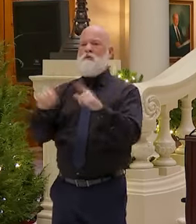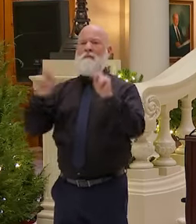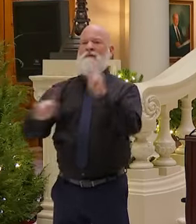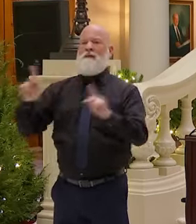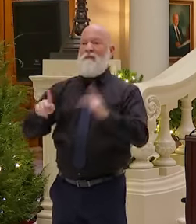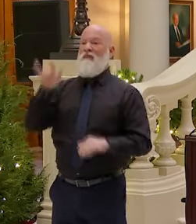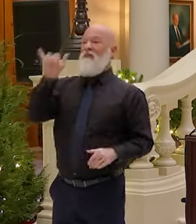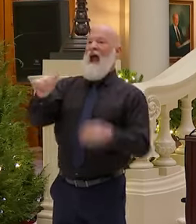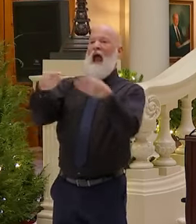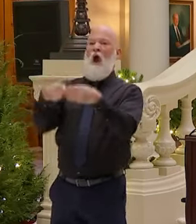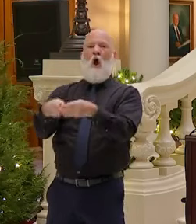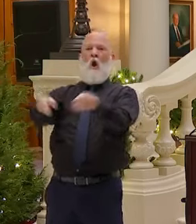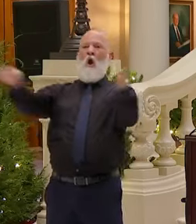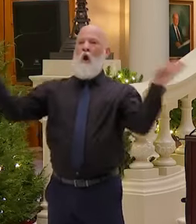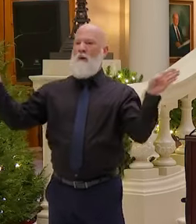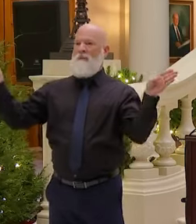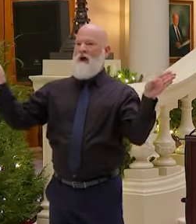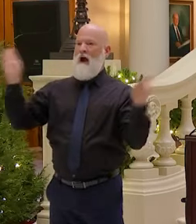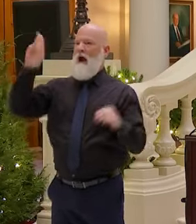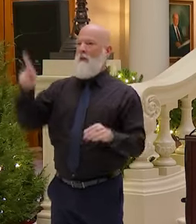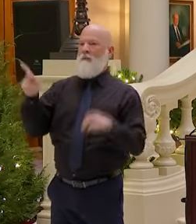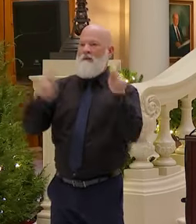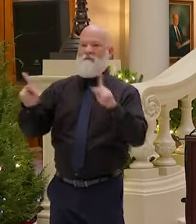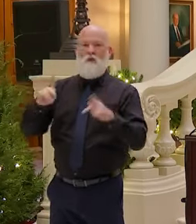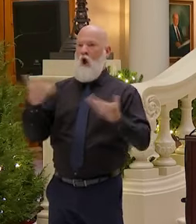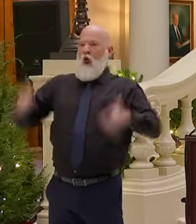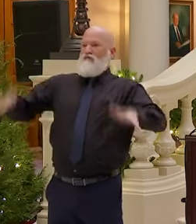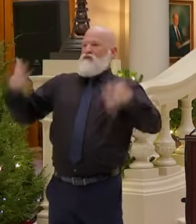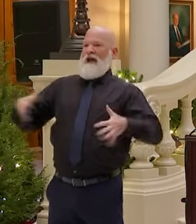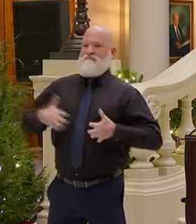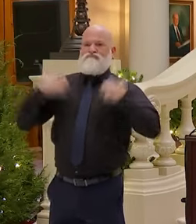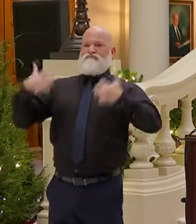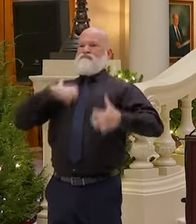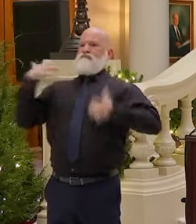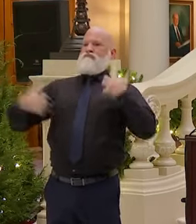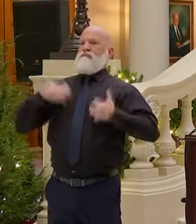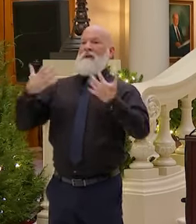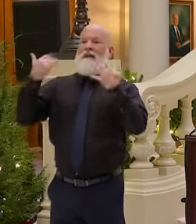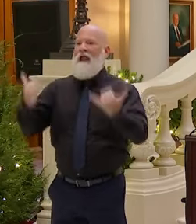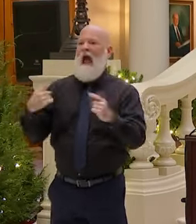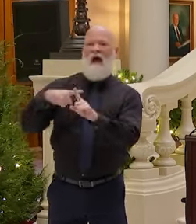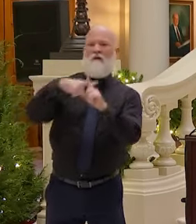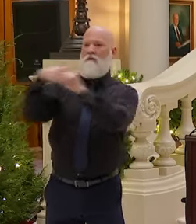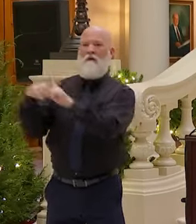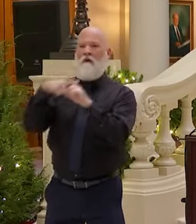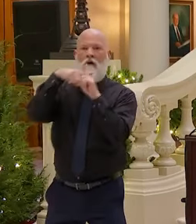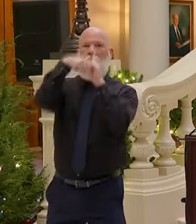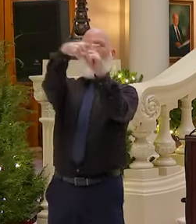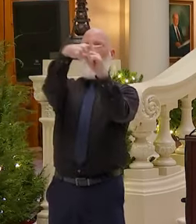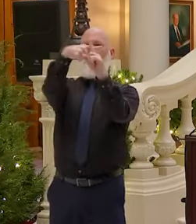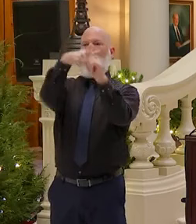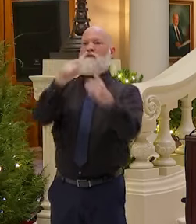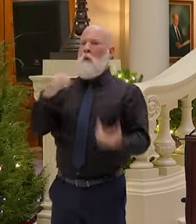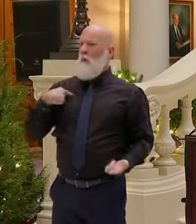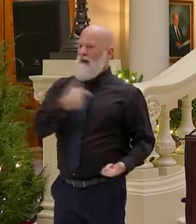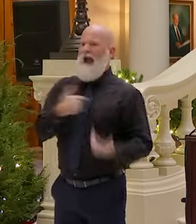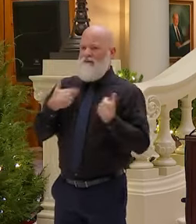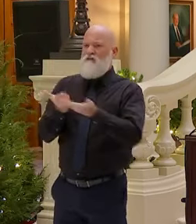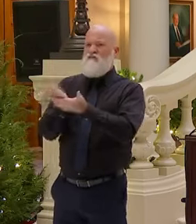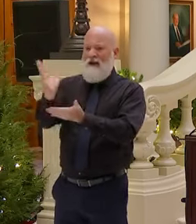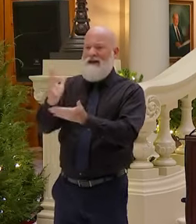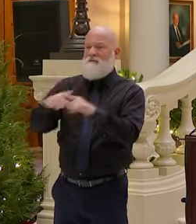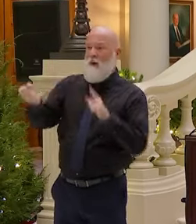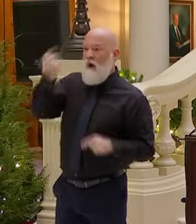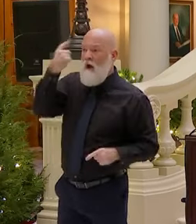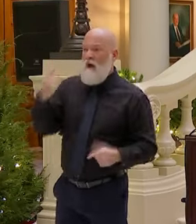It takes people who are already spun up. And, you know, there are people who can have some righteous inclination to be angry. But there's also people out there at this point